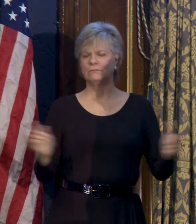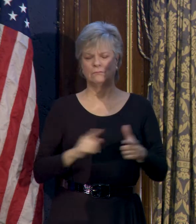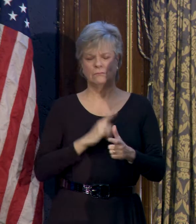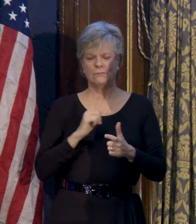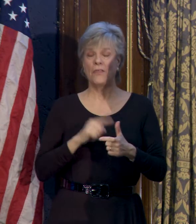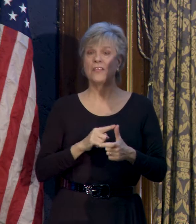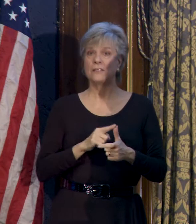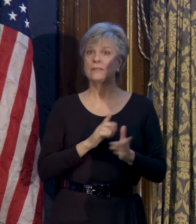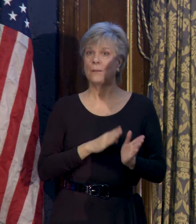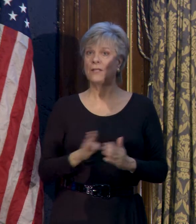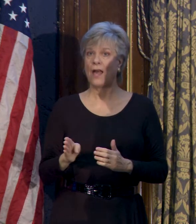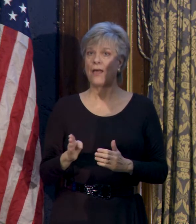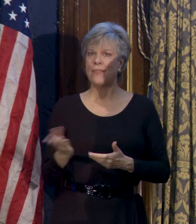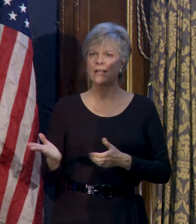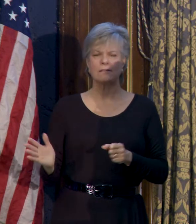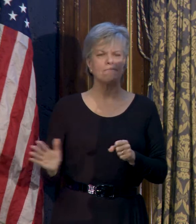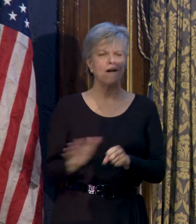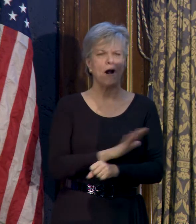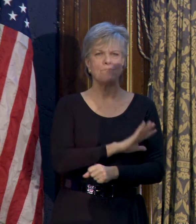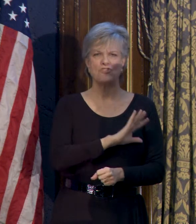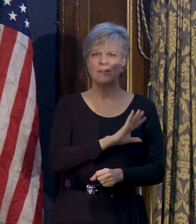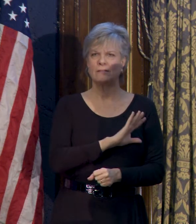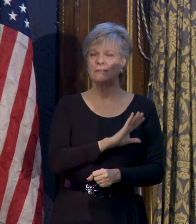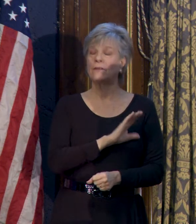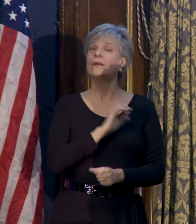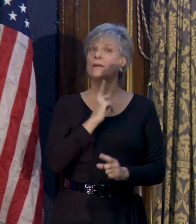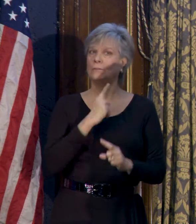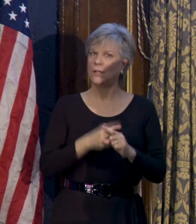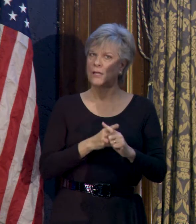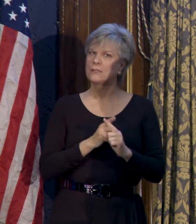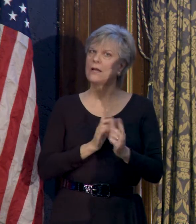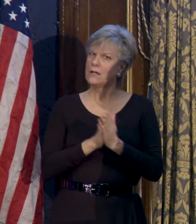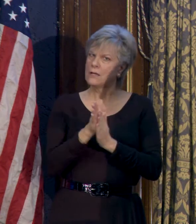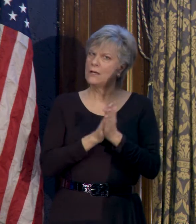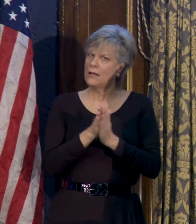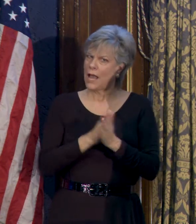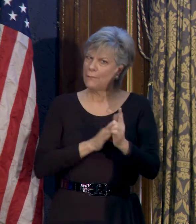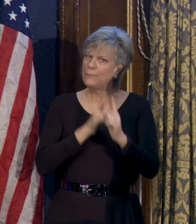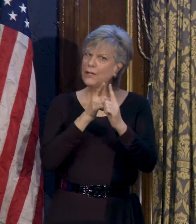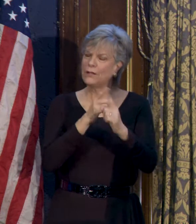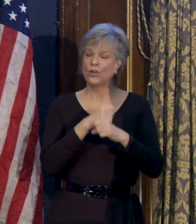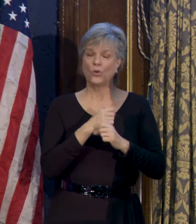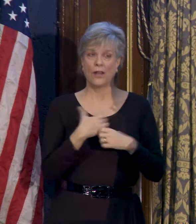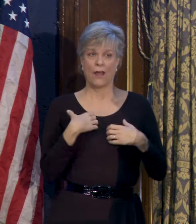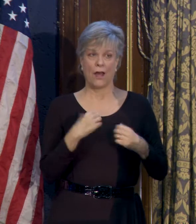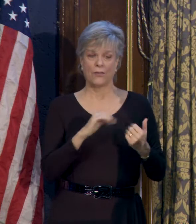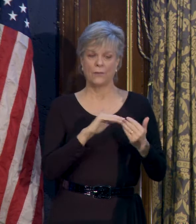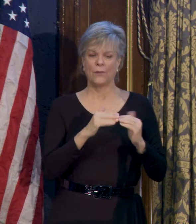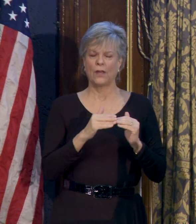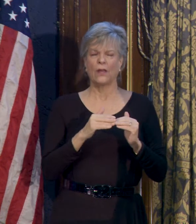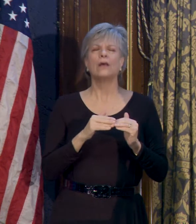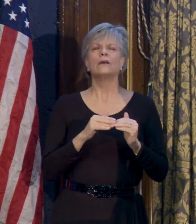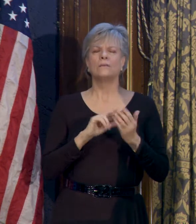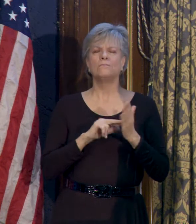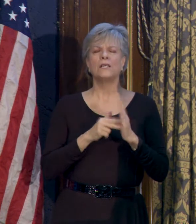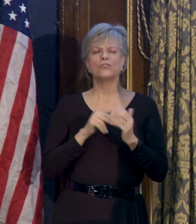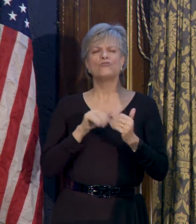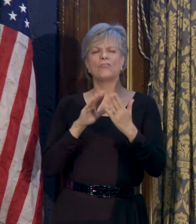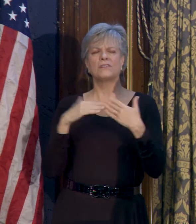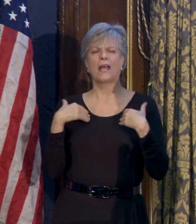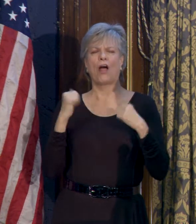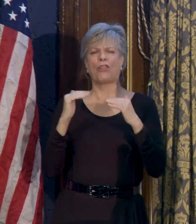This is a plan that's comprehensive and ambitious. Creating healthy communities requires addressing health inequities.